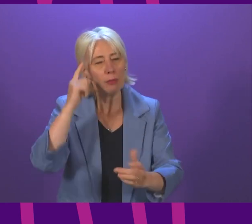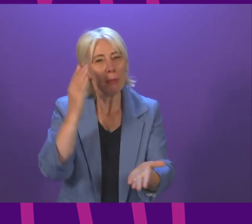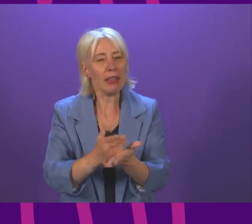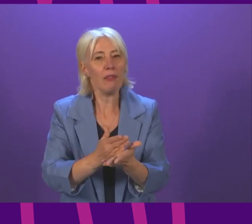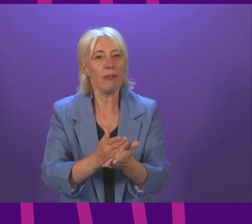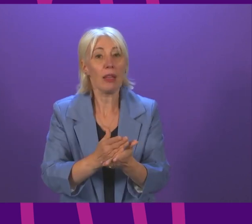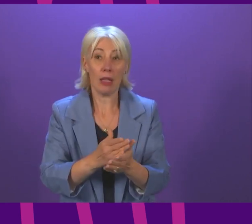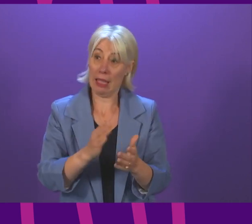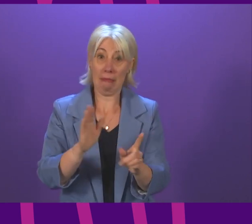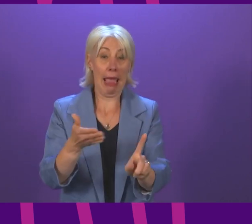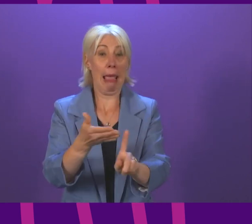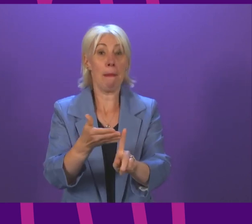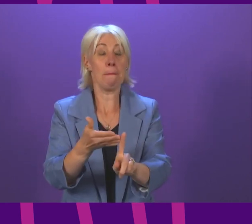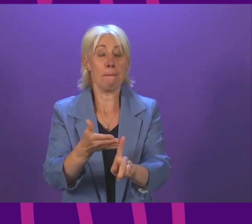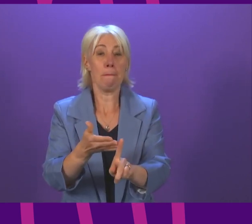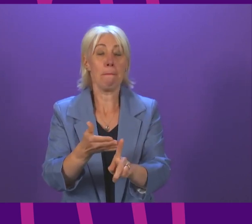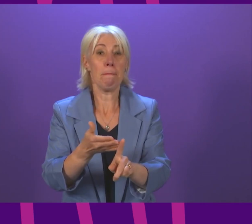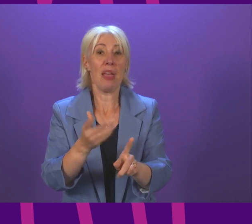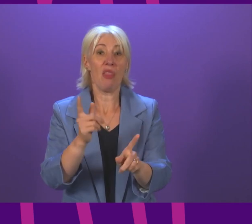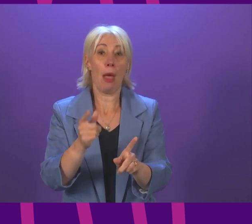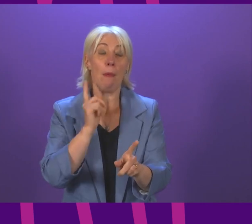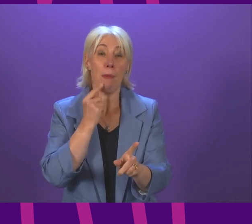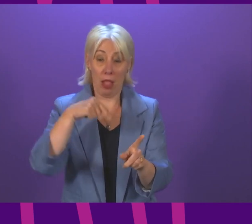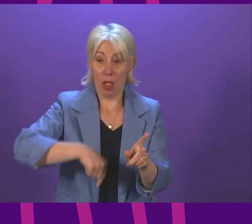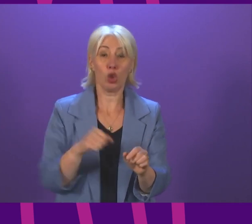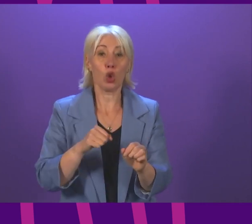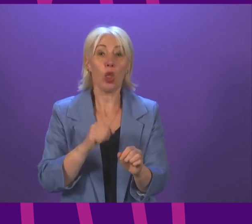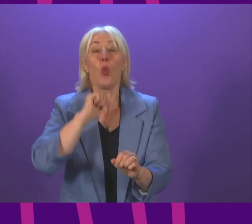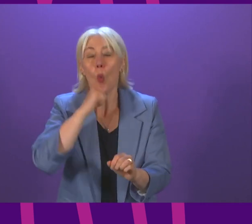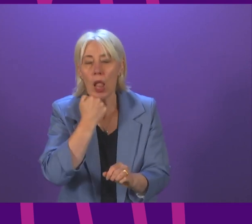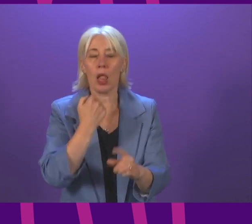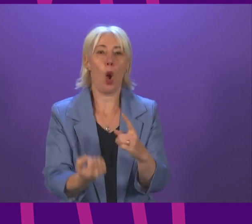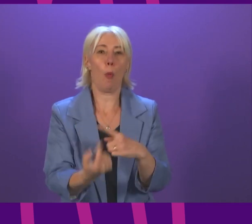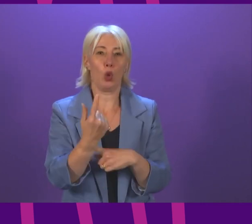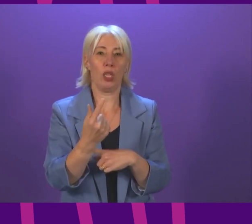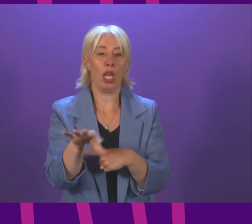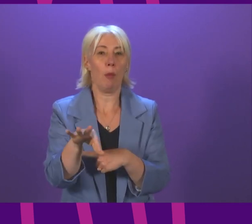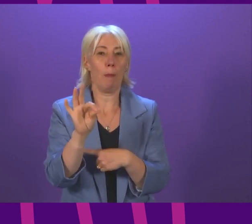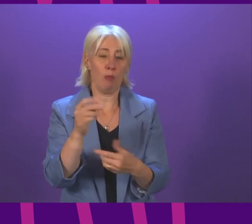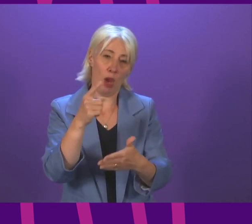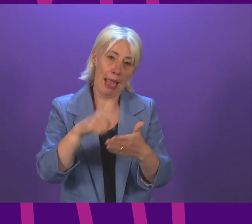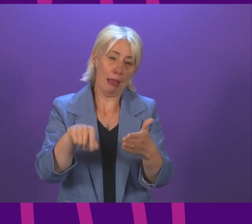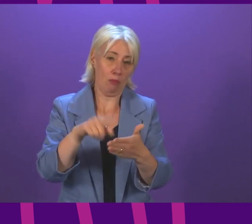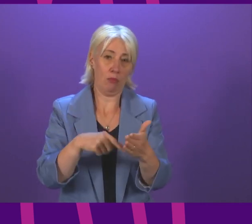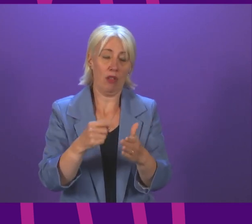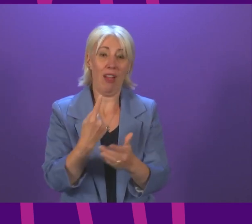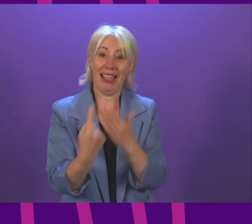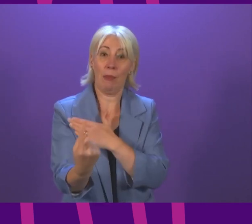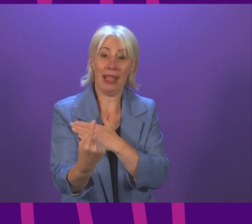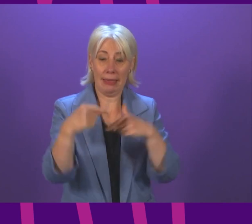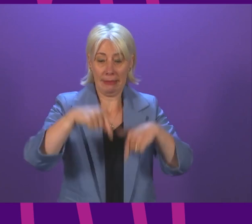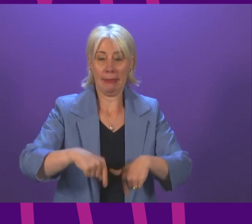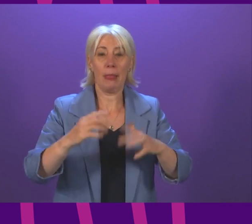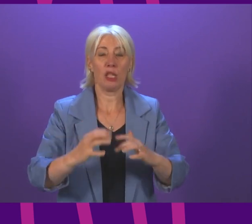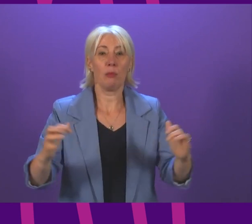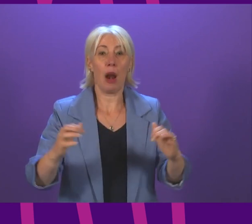indeed intend that this will be the case that people across this country will have the opportunity to choose independence in a referendum within this parliament